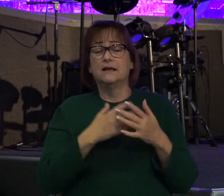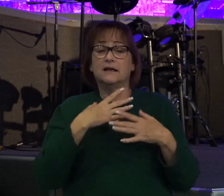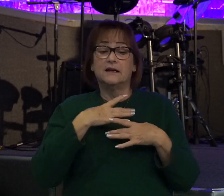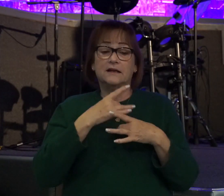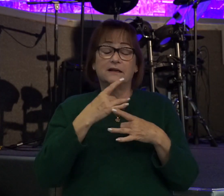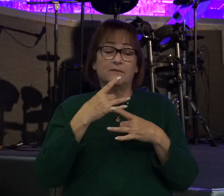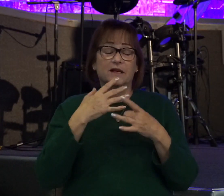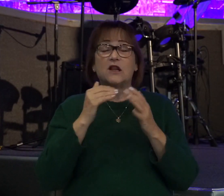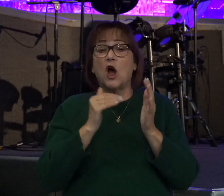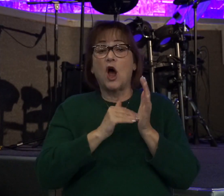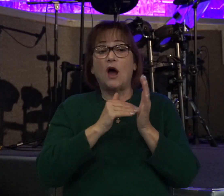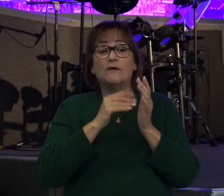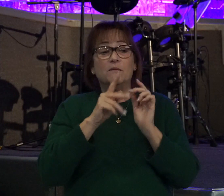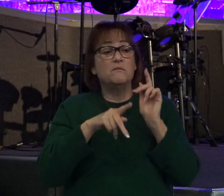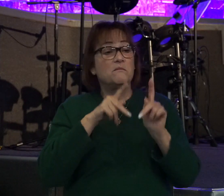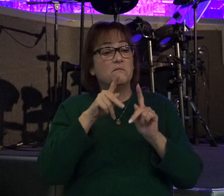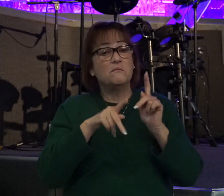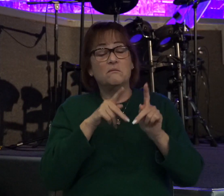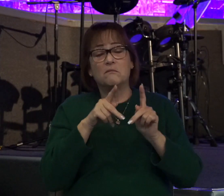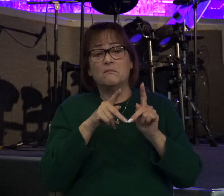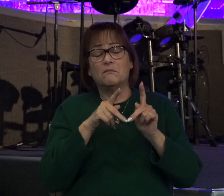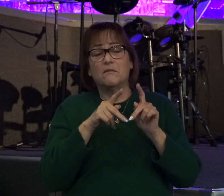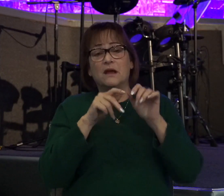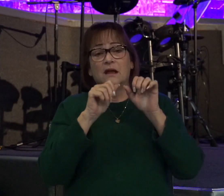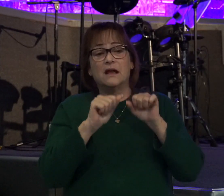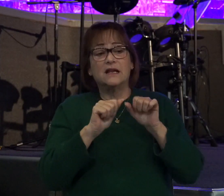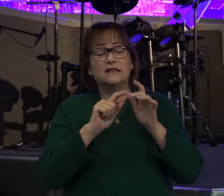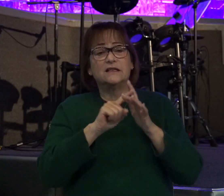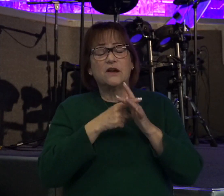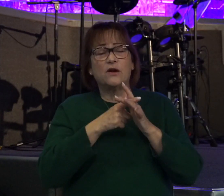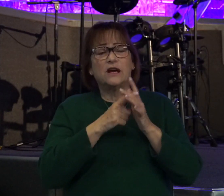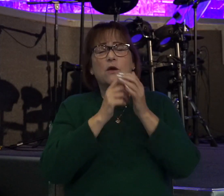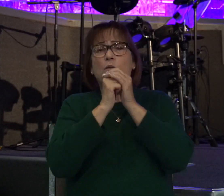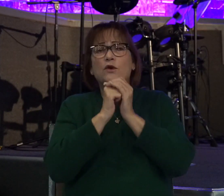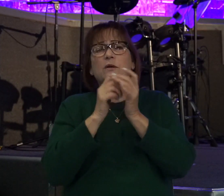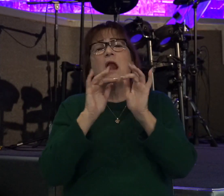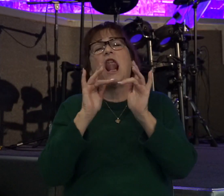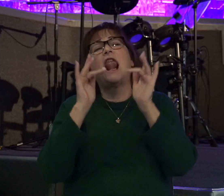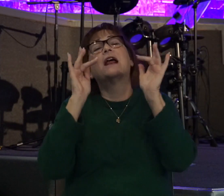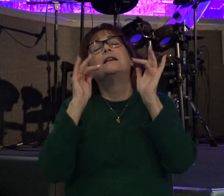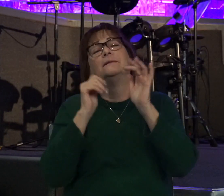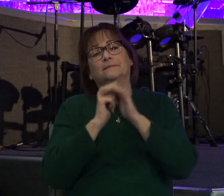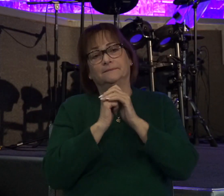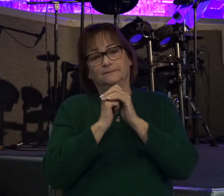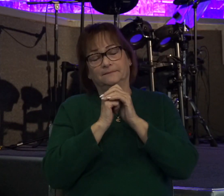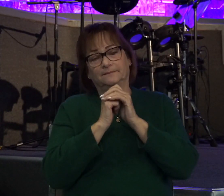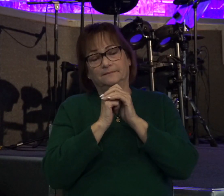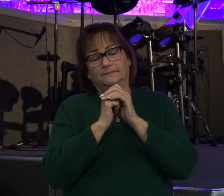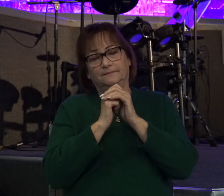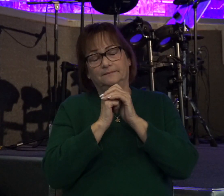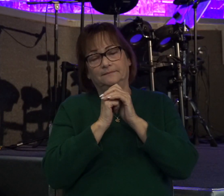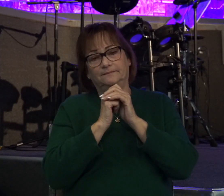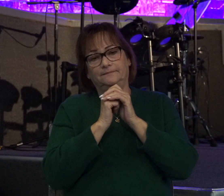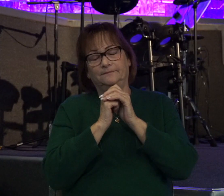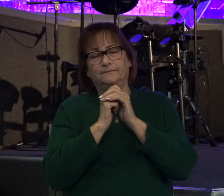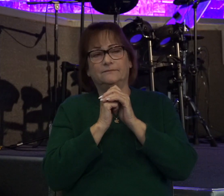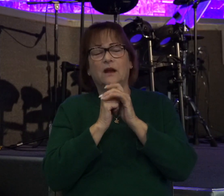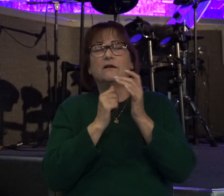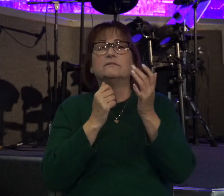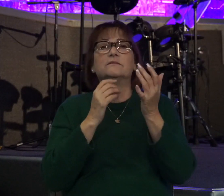oftentimes people can start taking worship lightly. Okay? Like we're just singing some songs. This